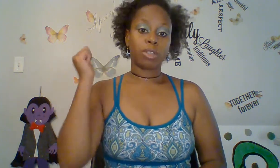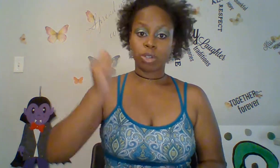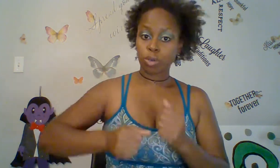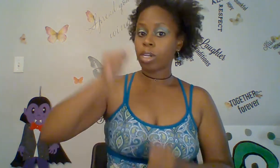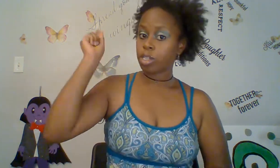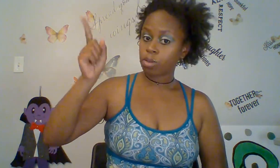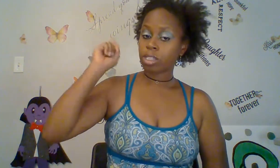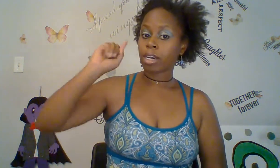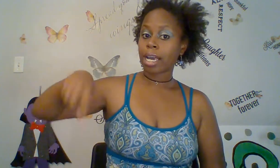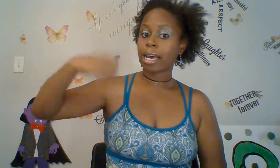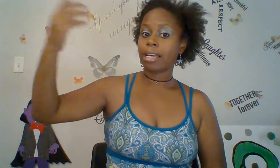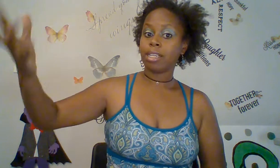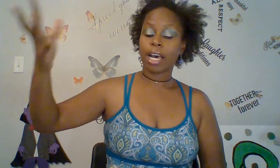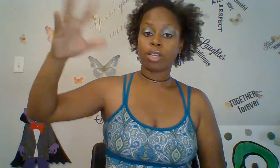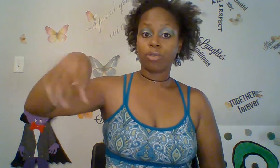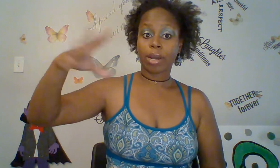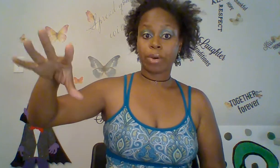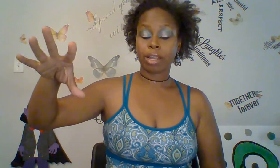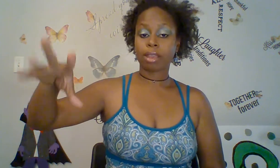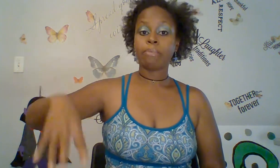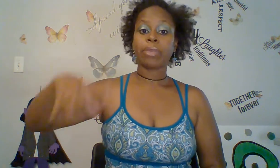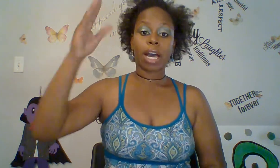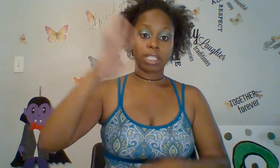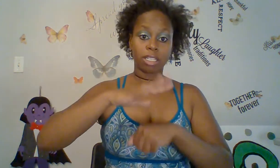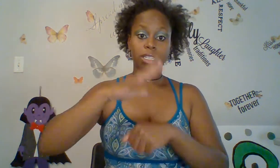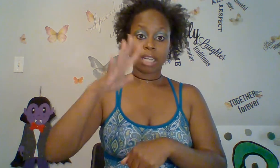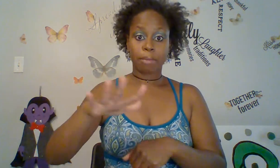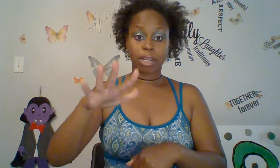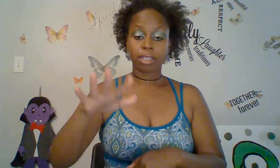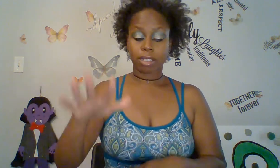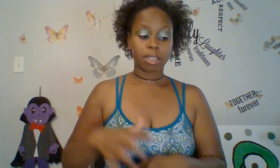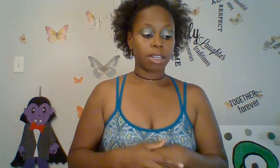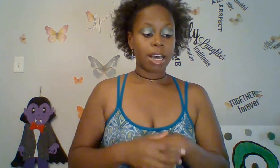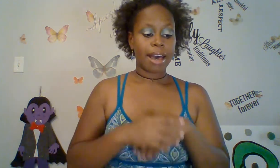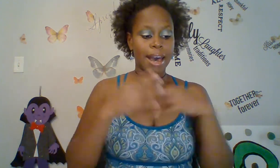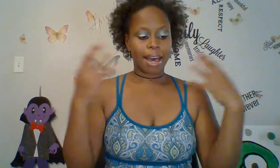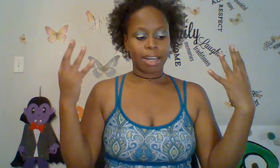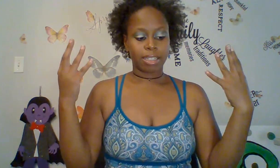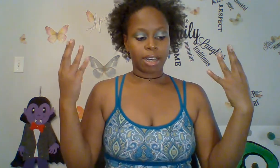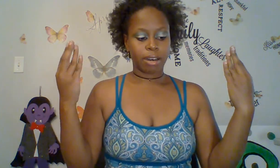you want to use your hand that you write with as the dominant. And, um,